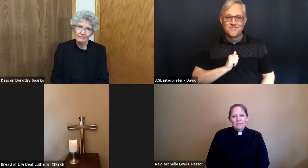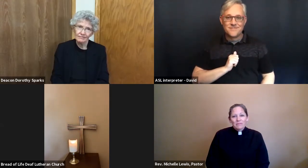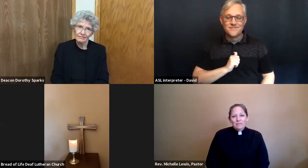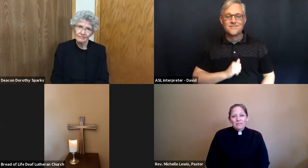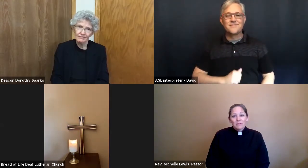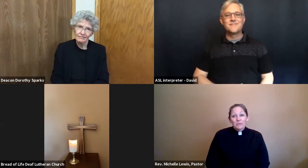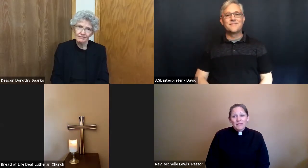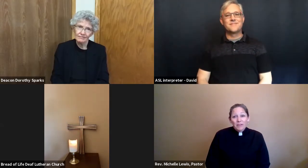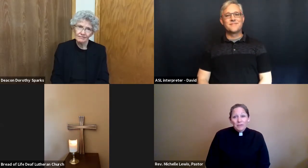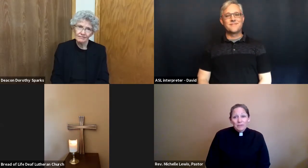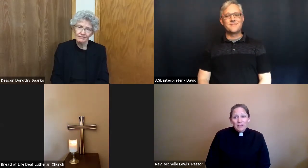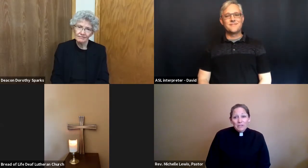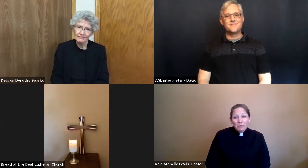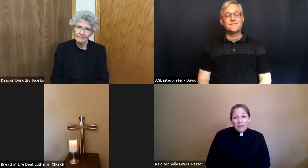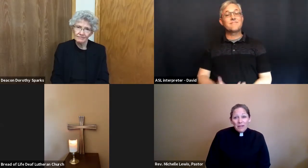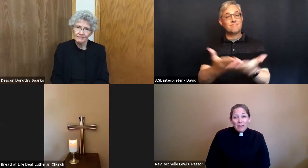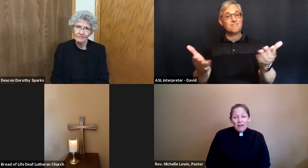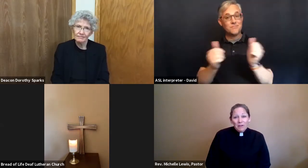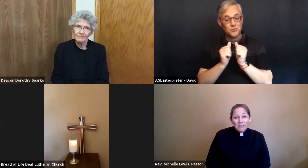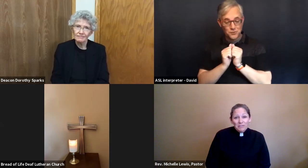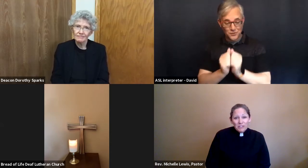So together let us pray our confession.